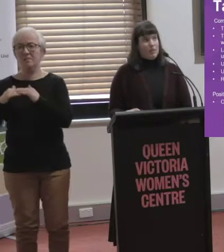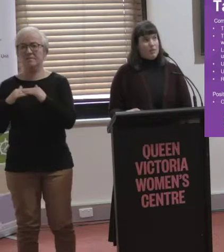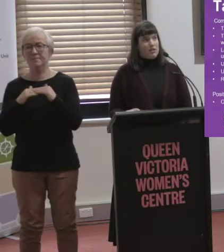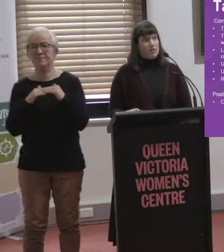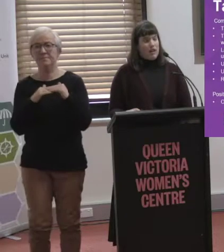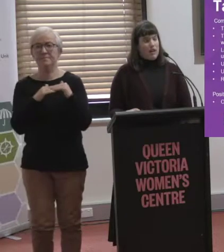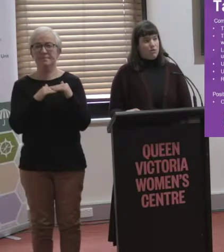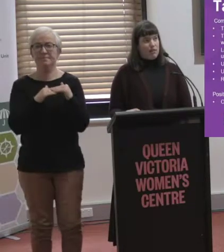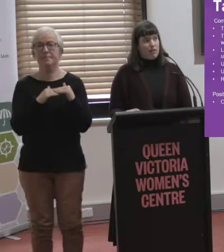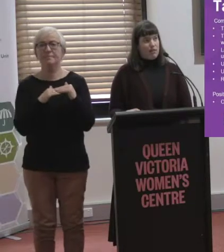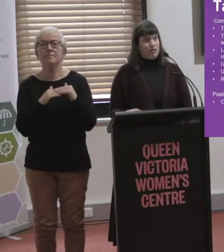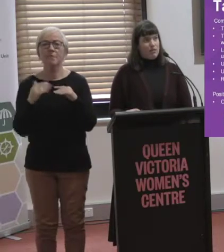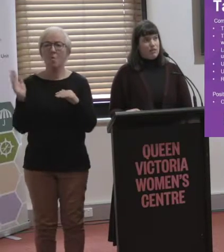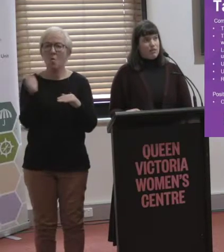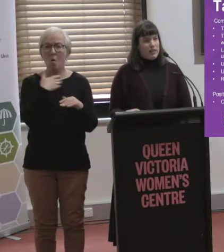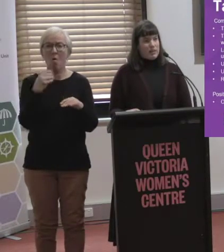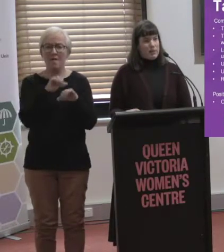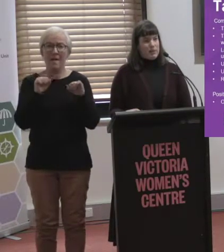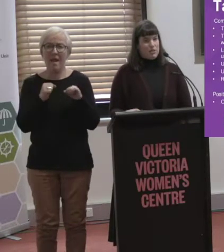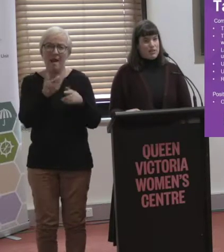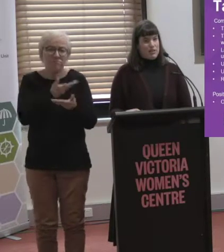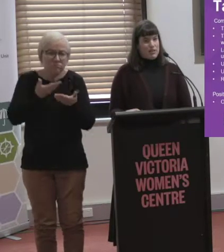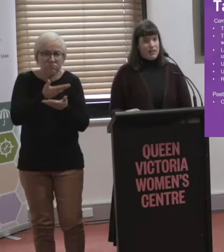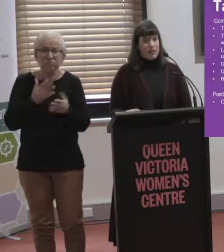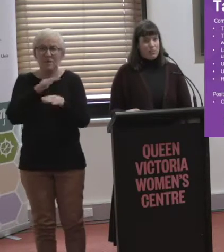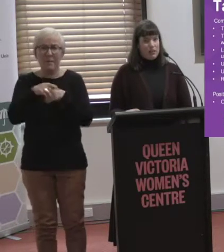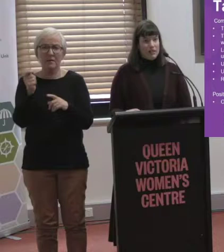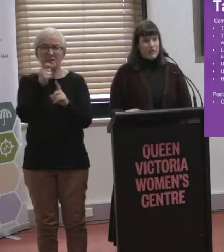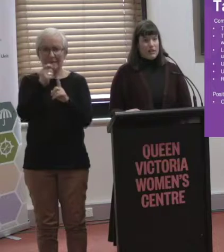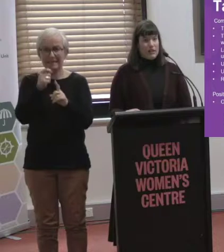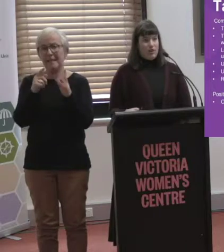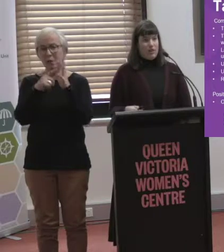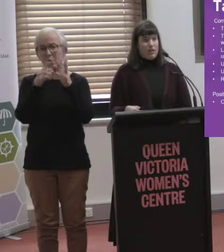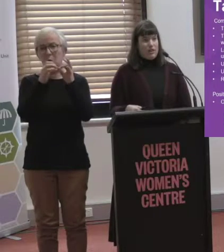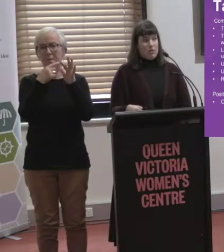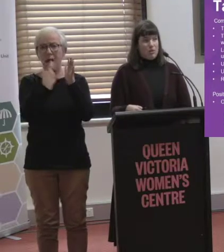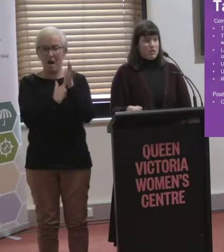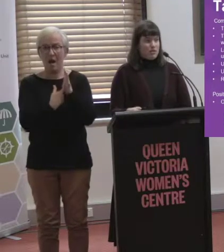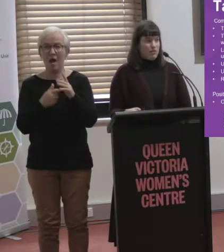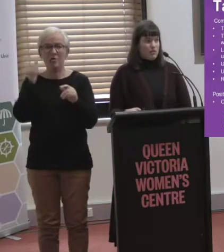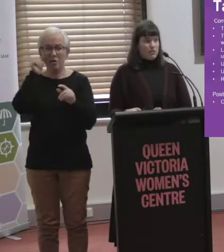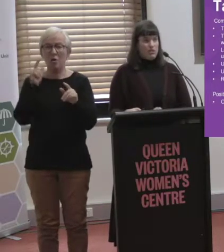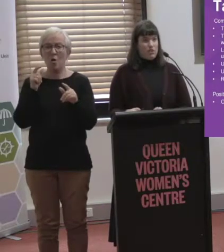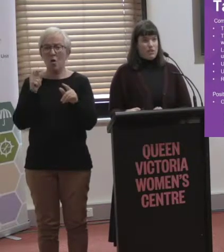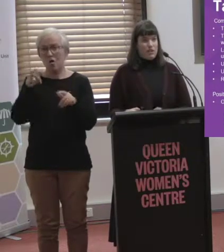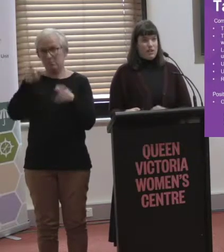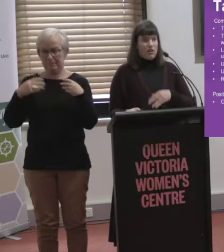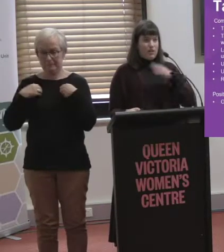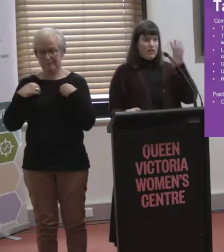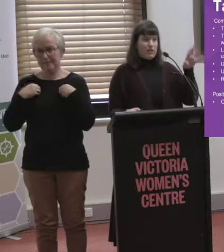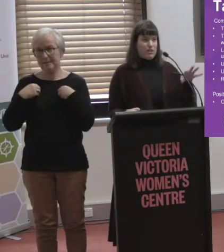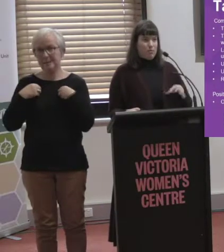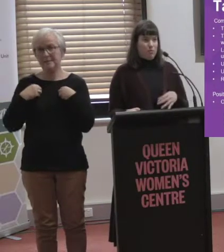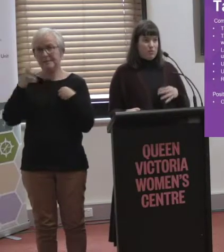We...we...I will mention our... all of our consultation was based around taxi and Uber. So I know that the commercial passenger vehicle industry is